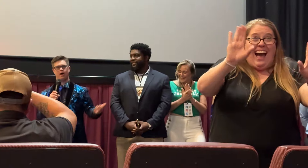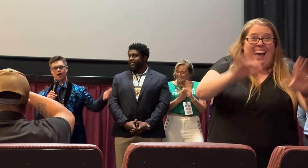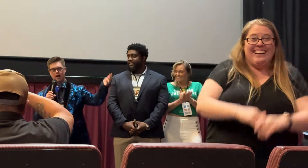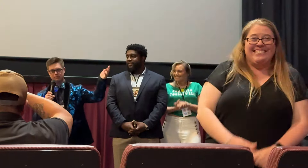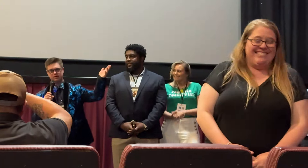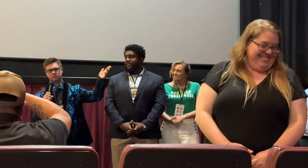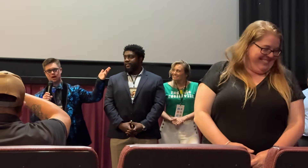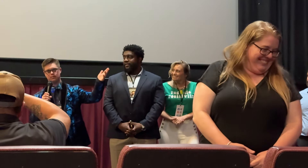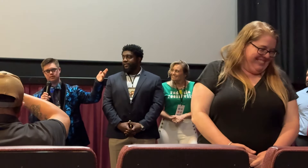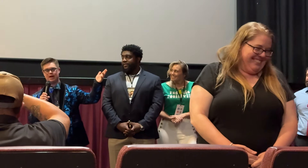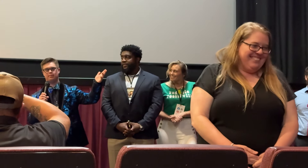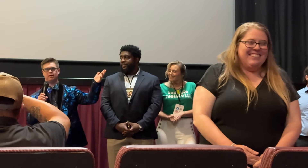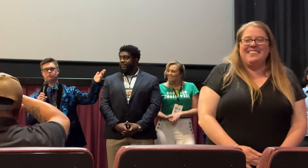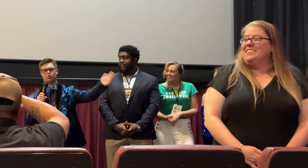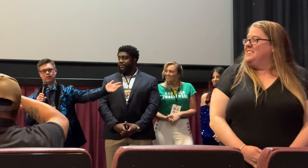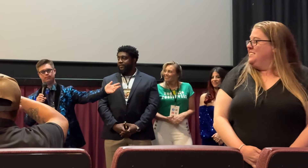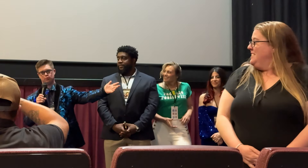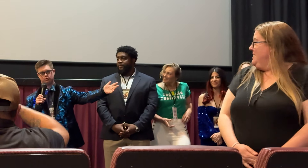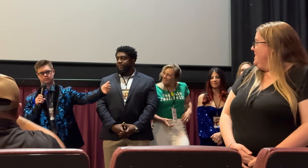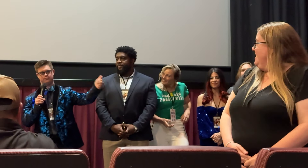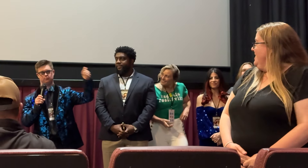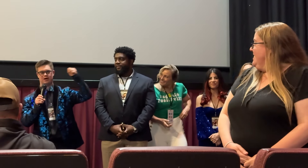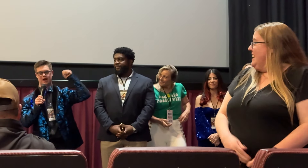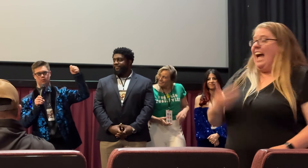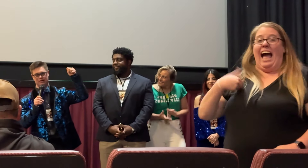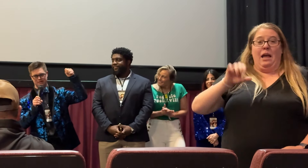I will tell you I'm going thank Shani Burk for the high win.